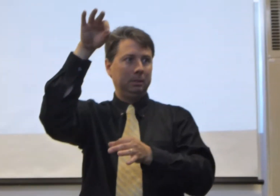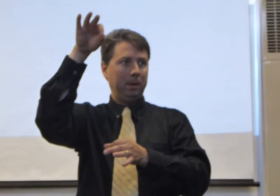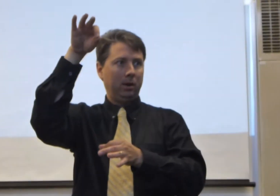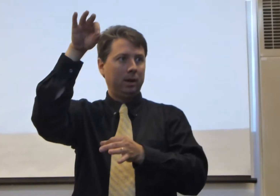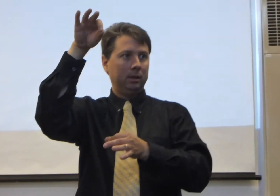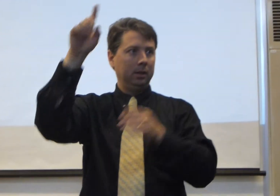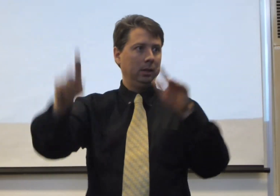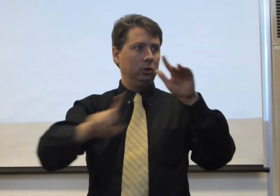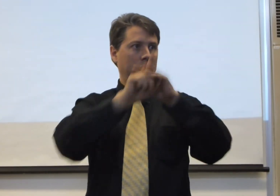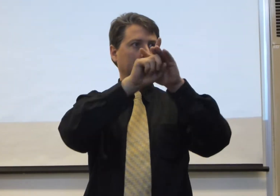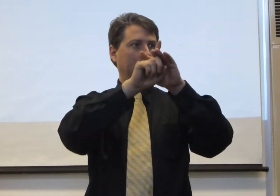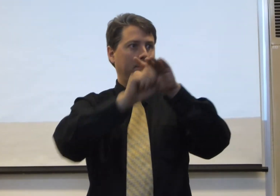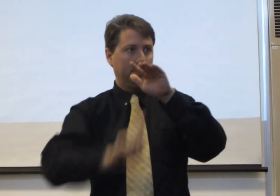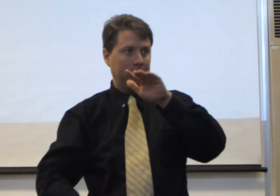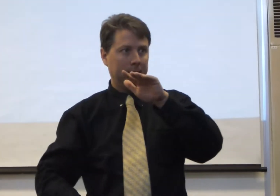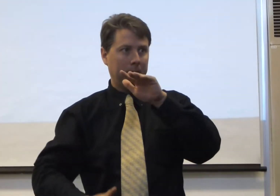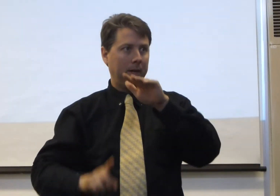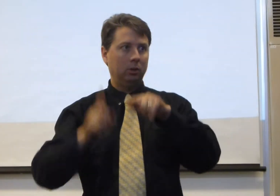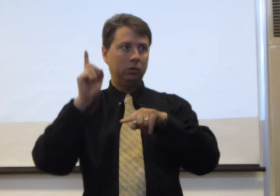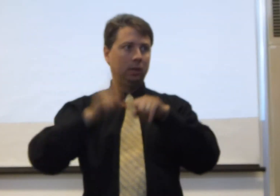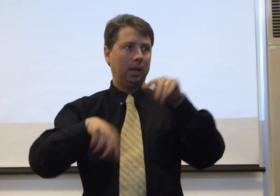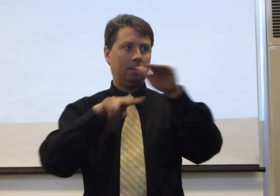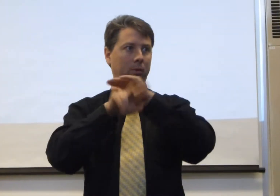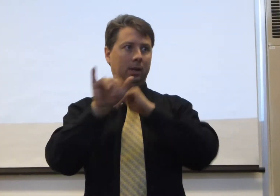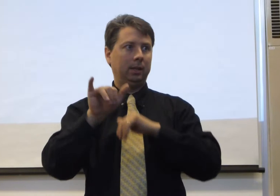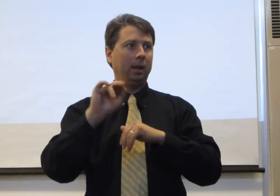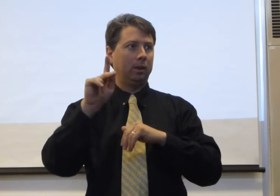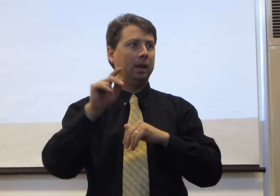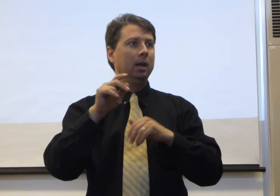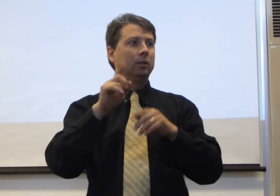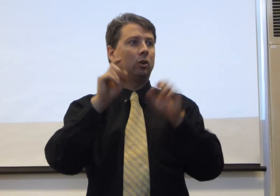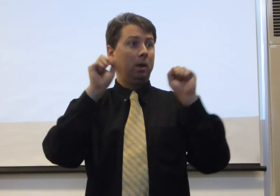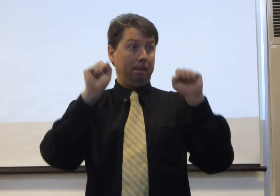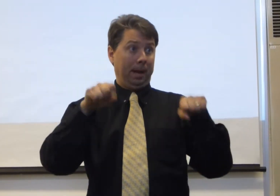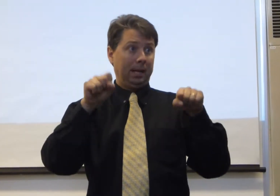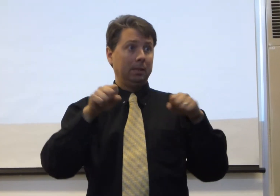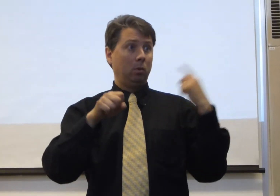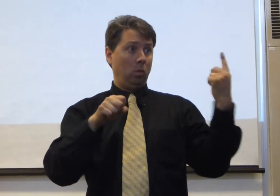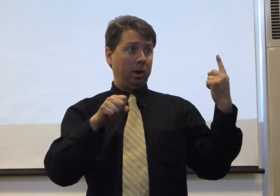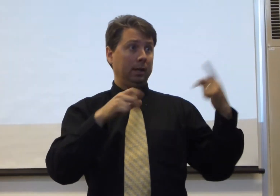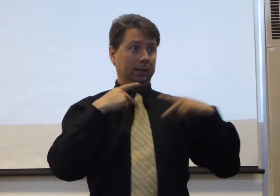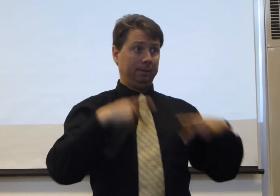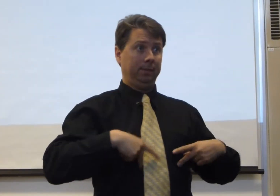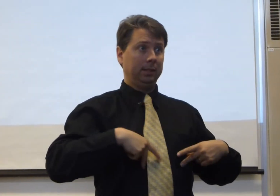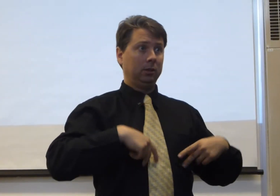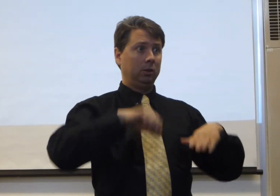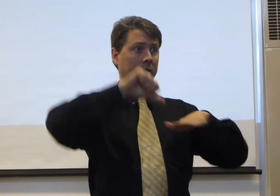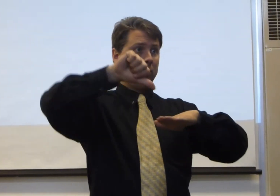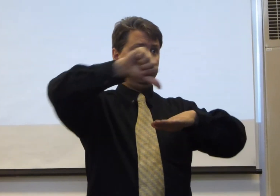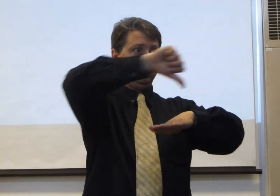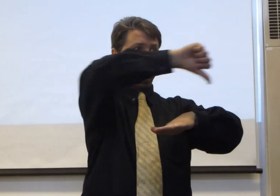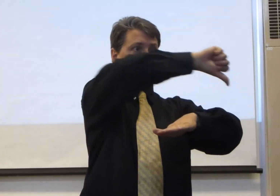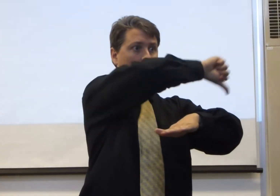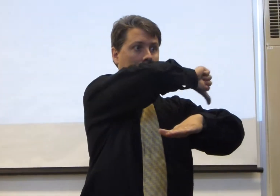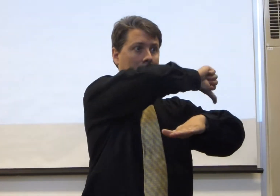spirit, it shows up, disappears, you can't predict that, okay. So possible one is a physical tornado,